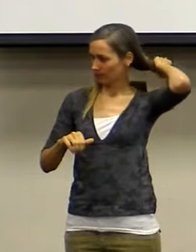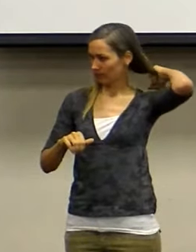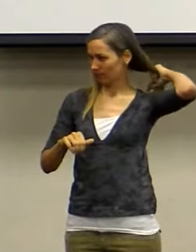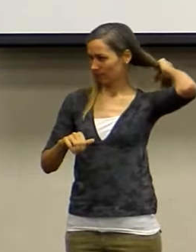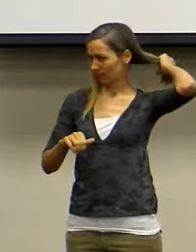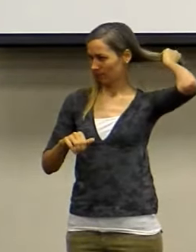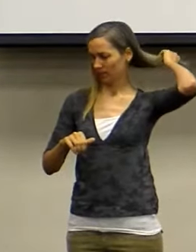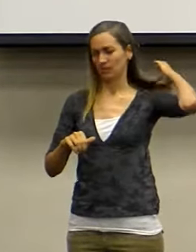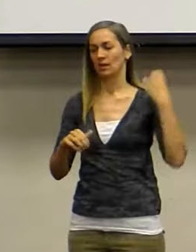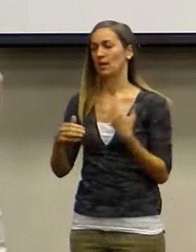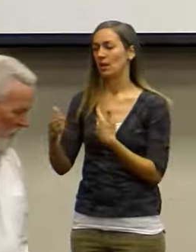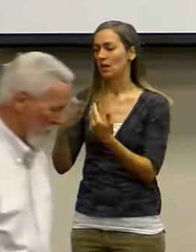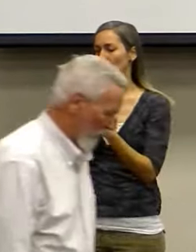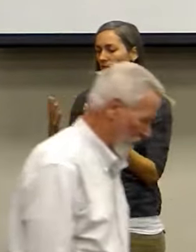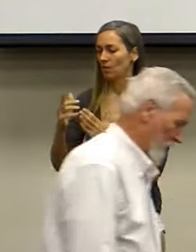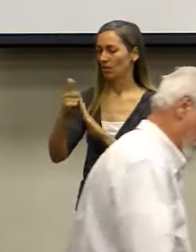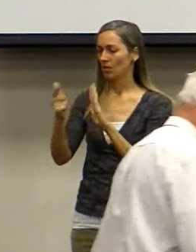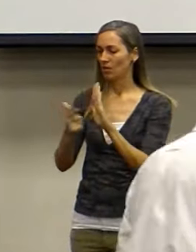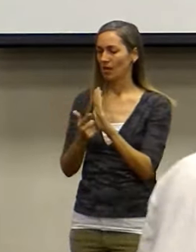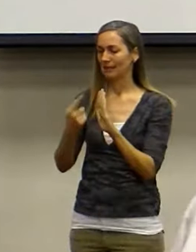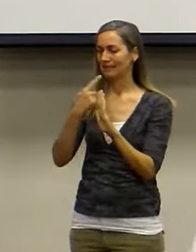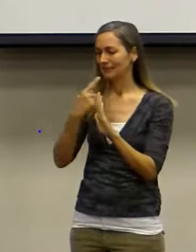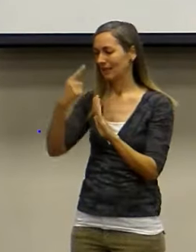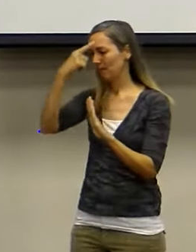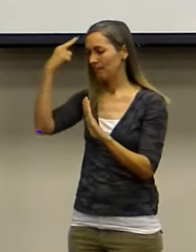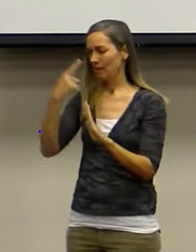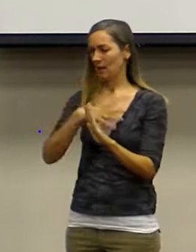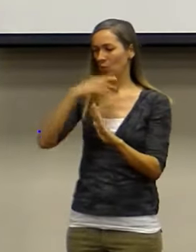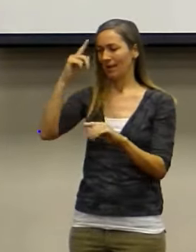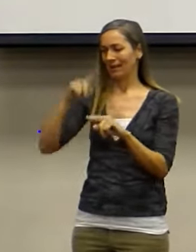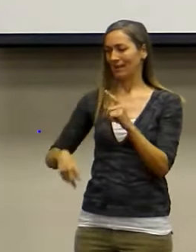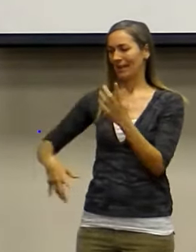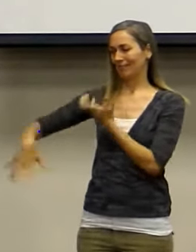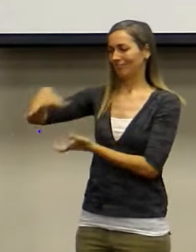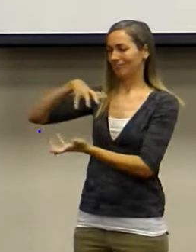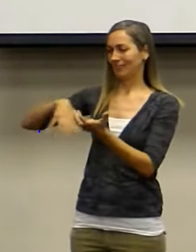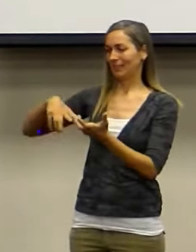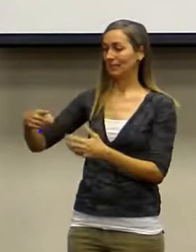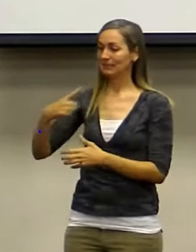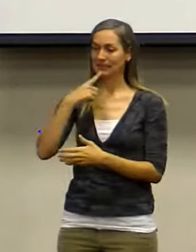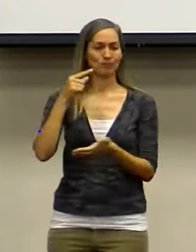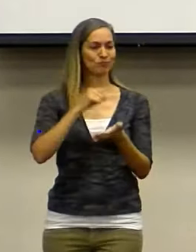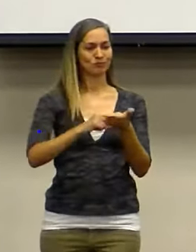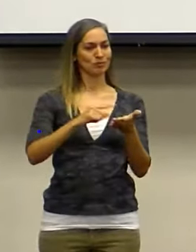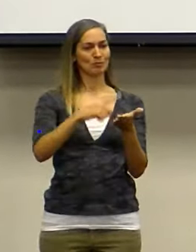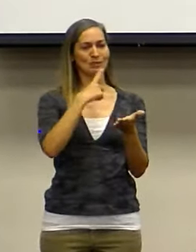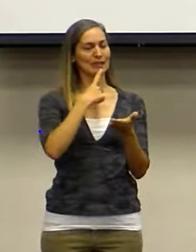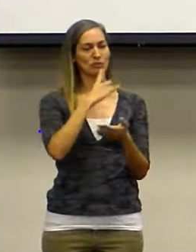said blacks and white couldn't be together, Clarence said, according to Scripture, that's not right.